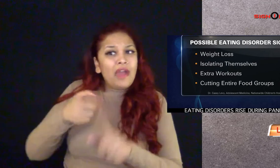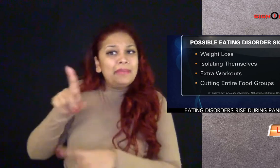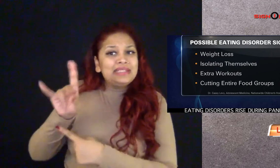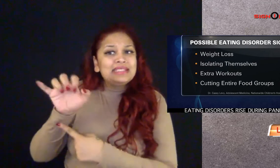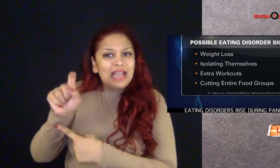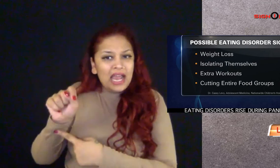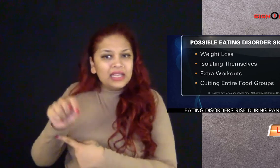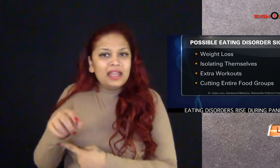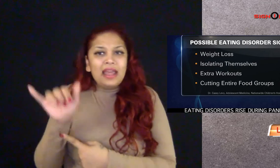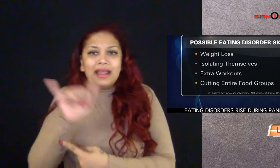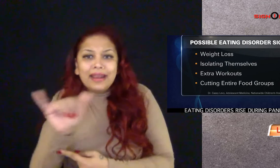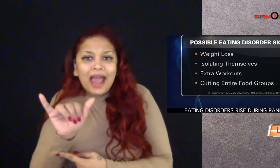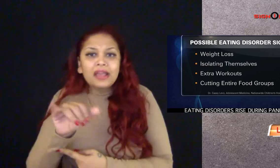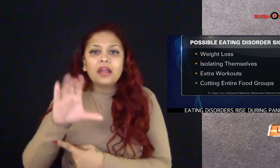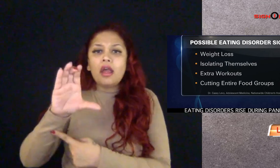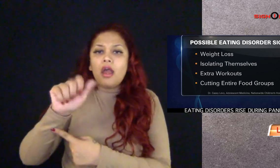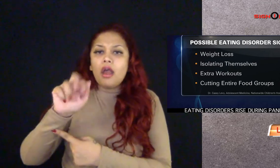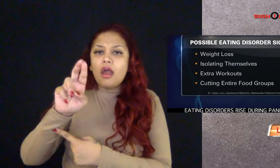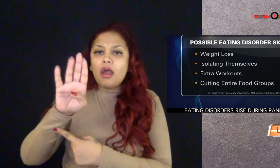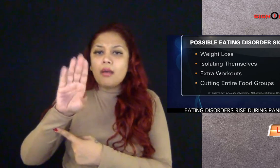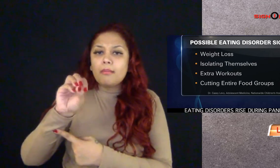diet, like carbohydrates.